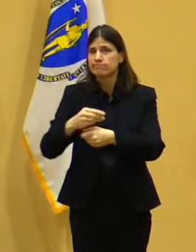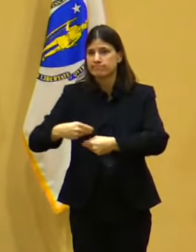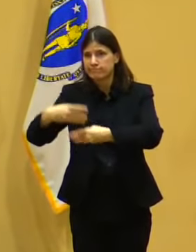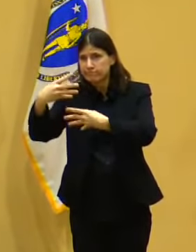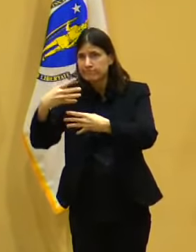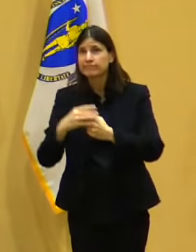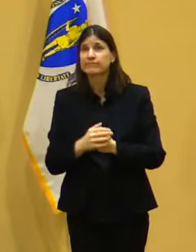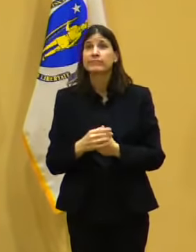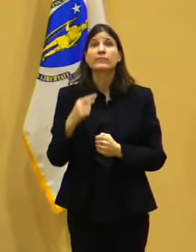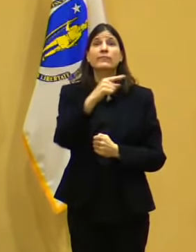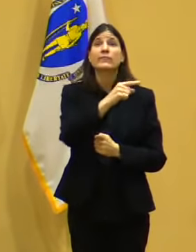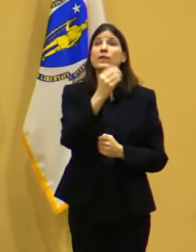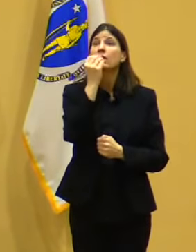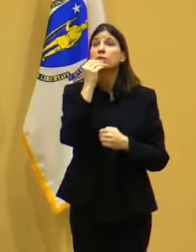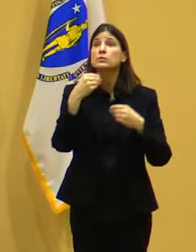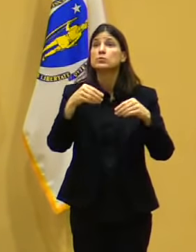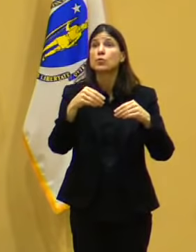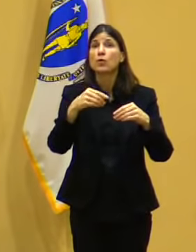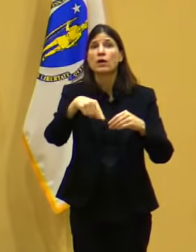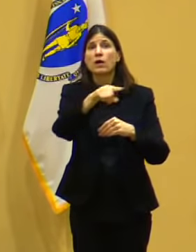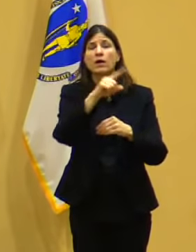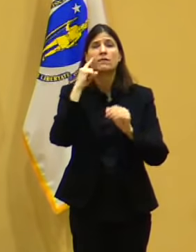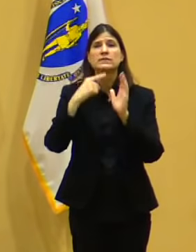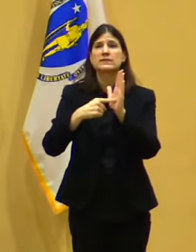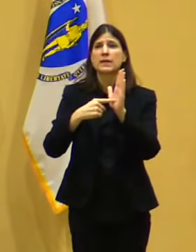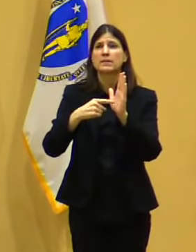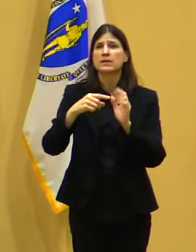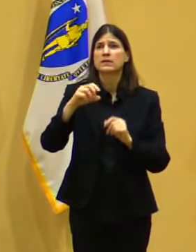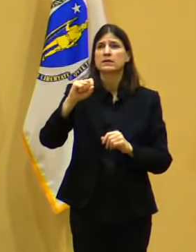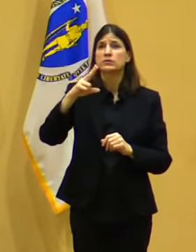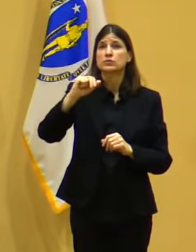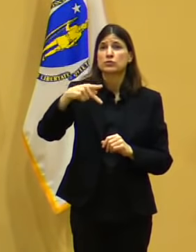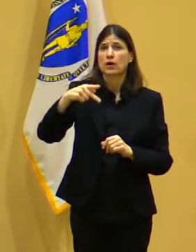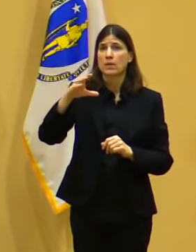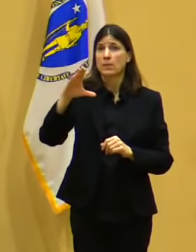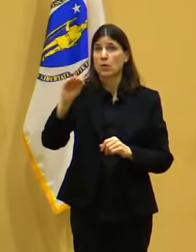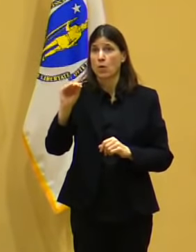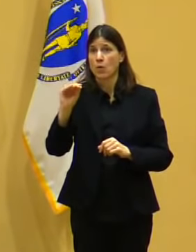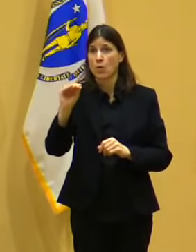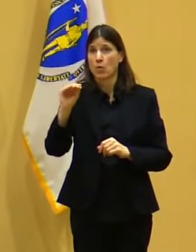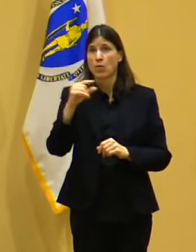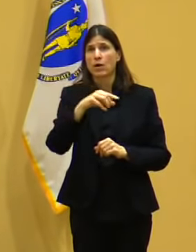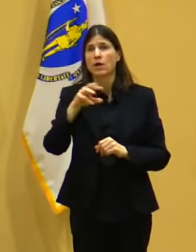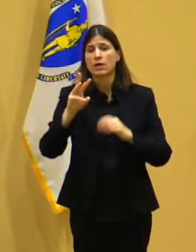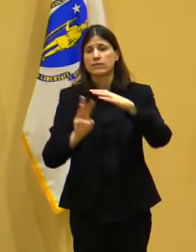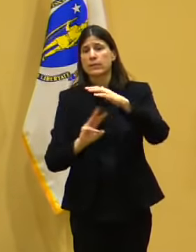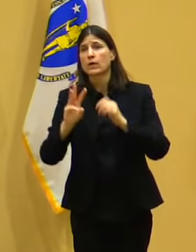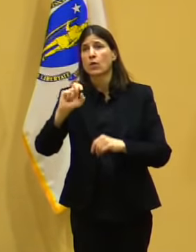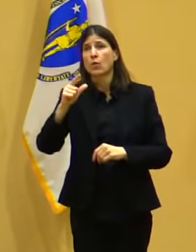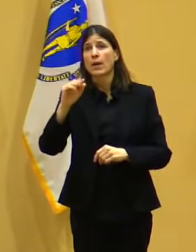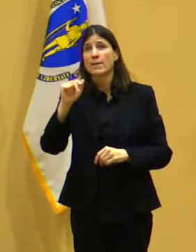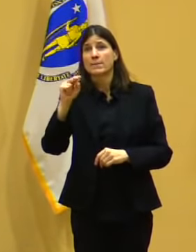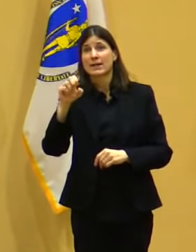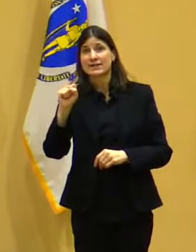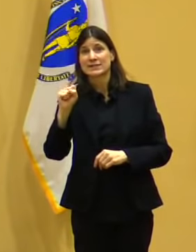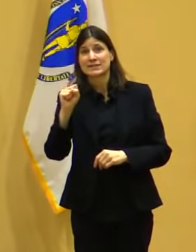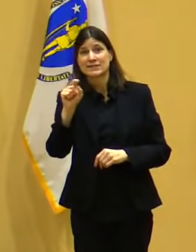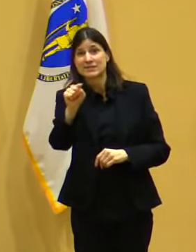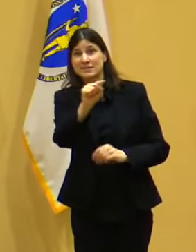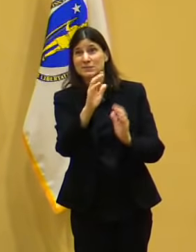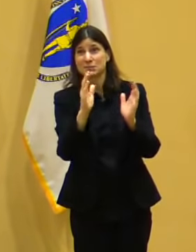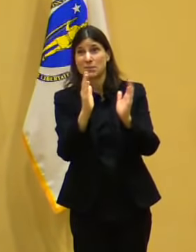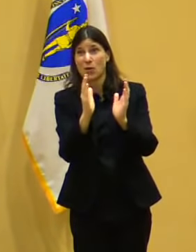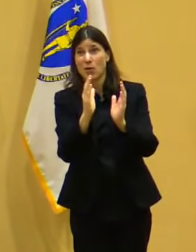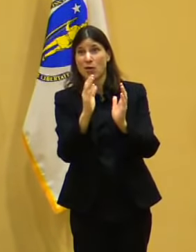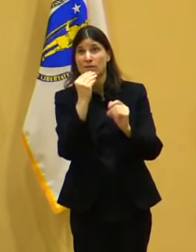Price Chopper, and another 2,000 at retail locations like Stop and Shop and Hannaford's. All appointments can be